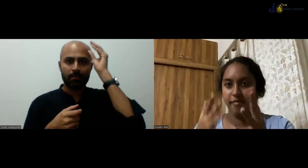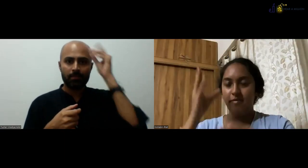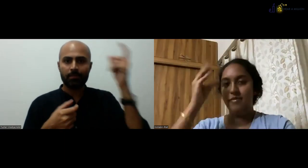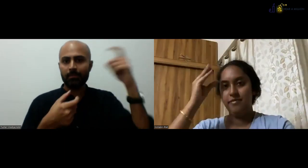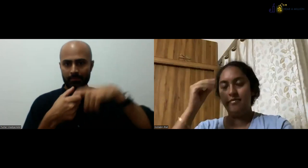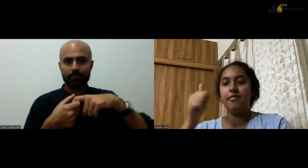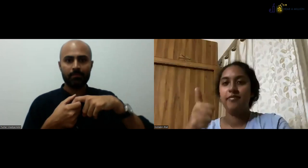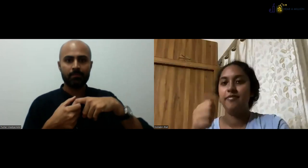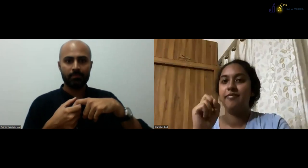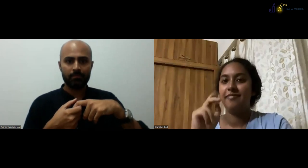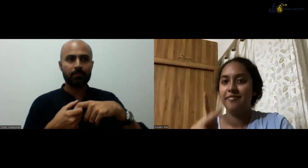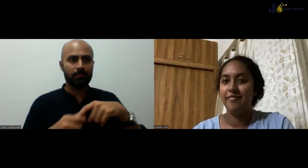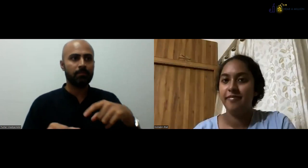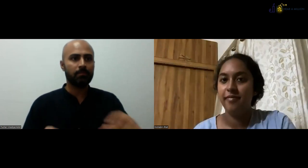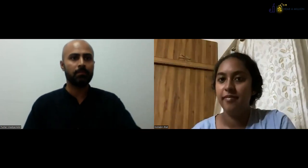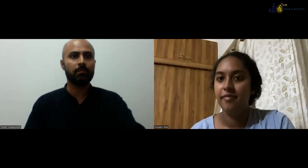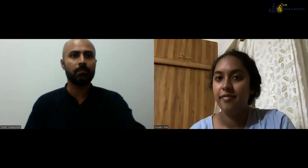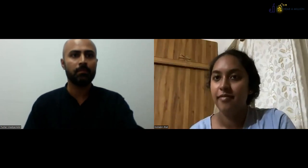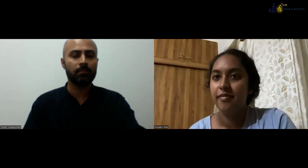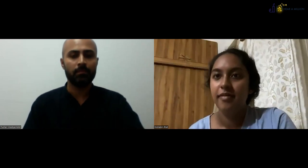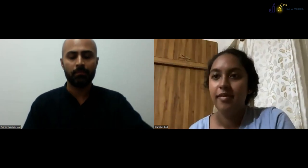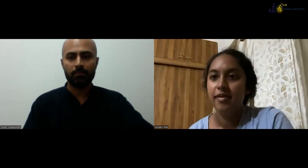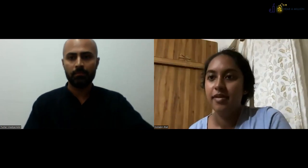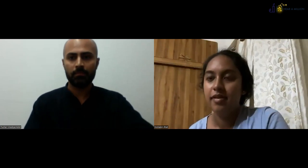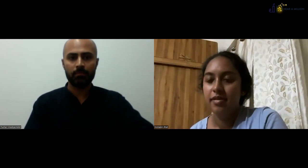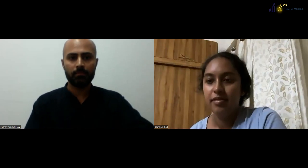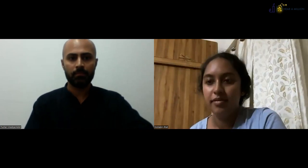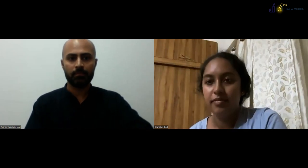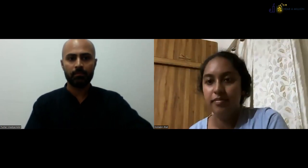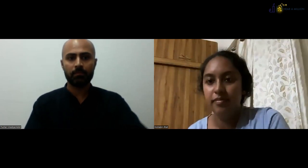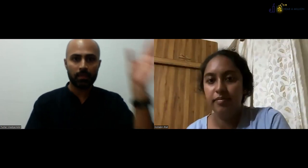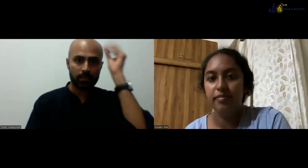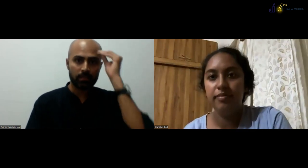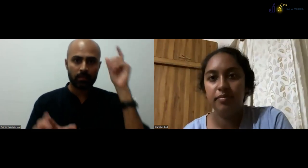the question? want to ask Sapan. All right. We'll just have Sapan join us.